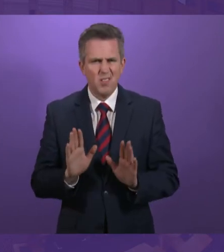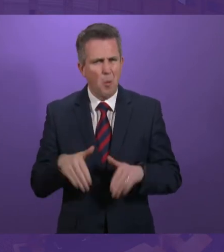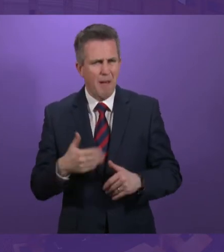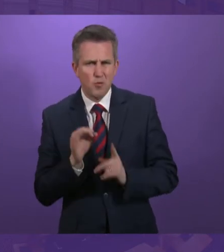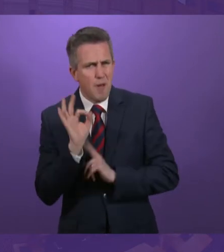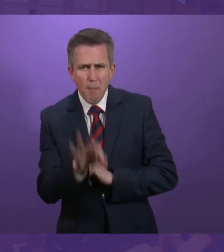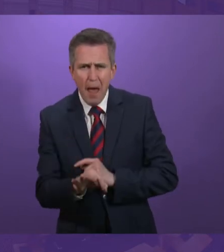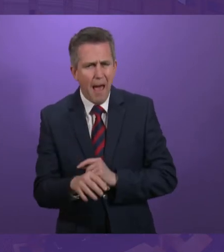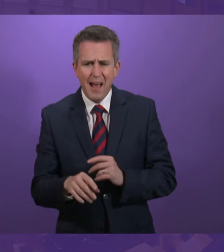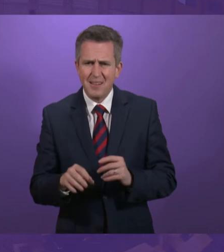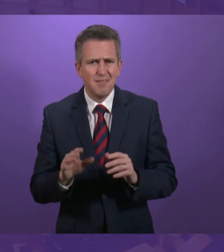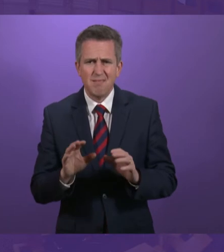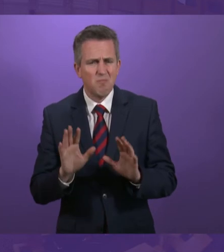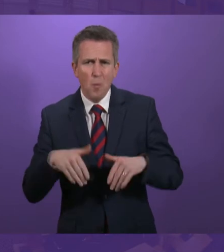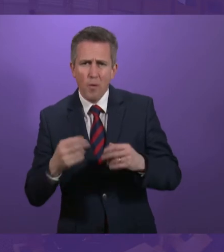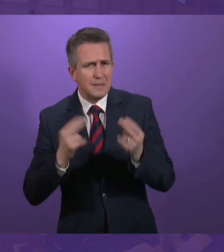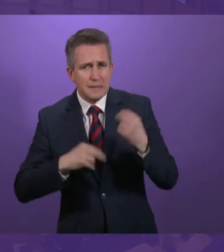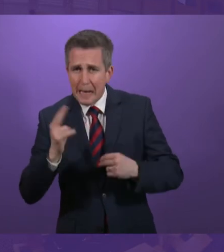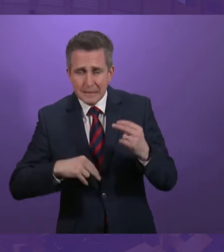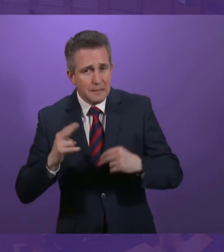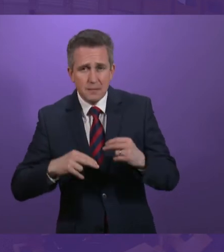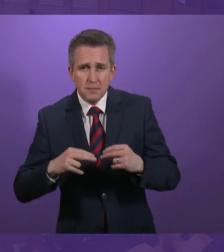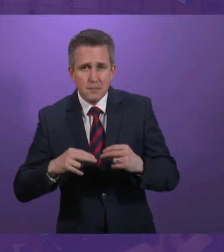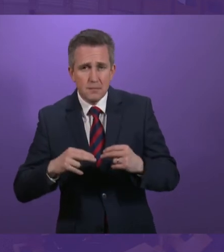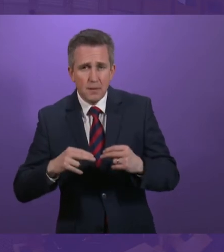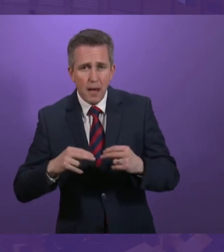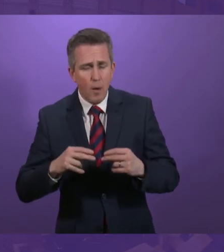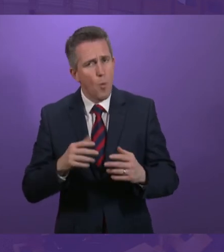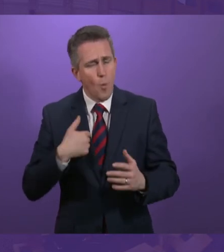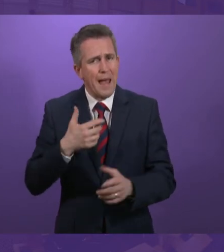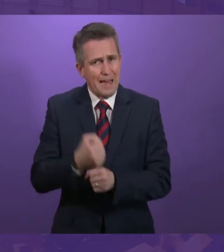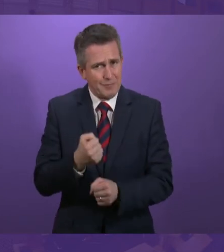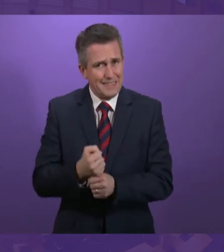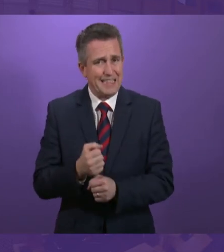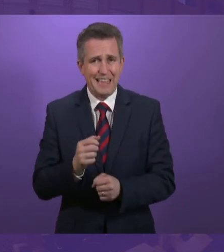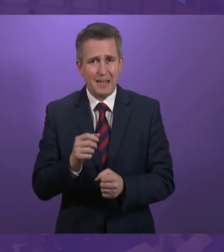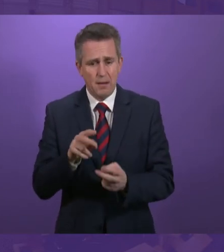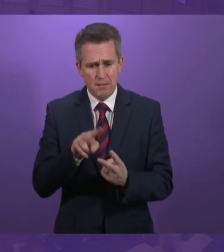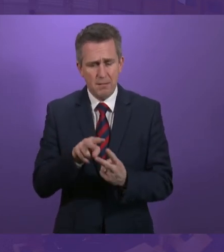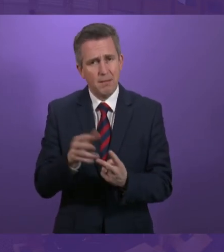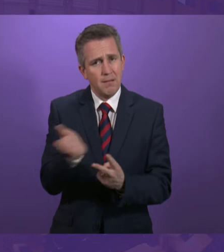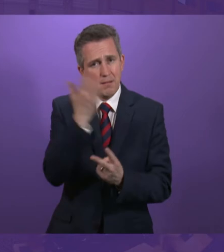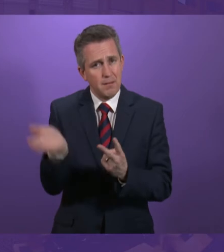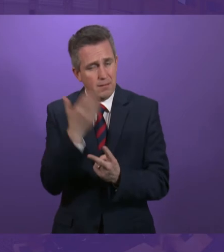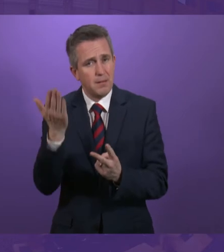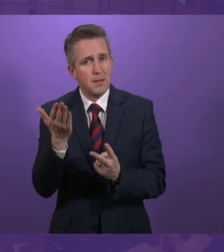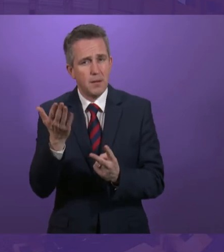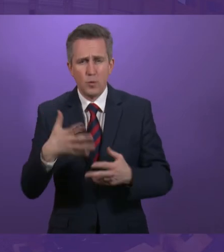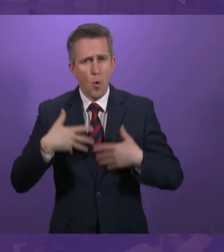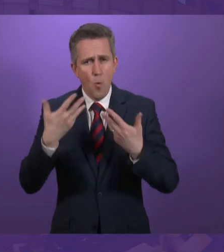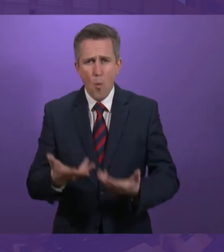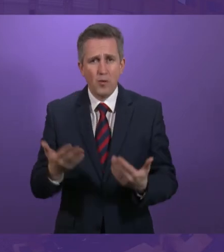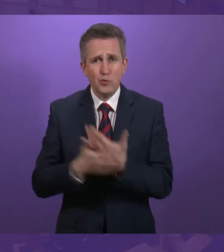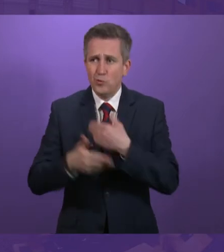be reassessed. Now, that's a very, very important assurance that we're not putting additional barriers in front